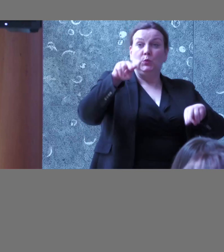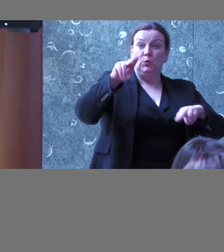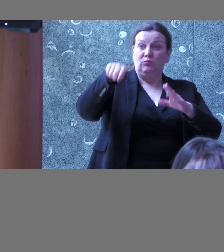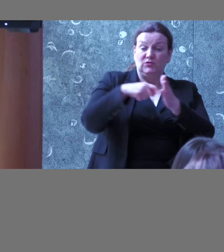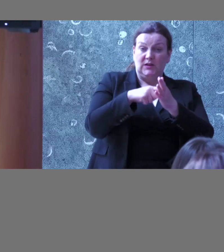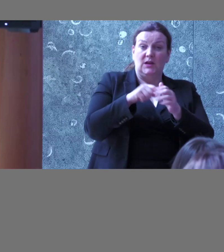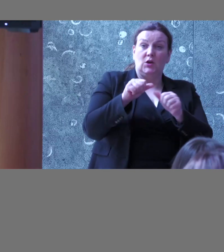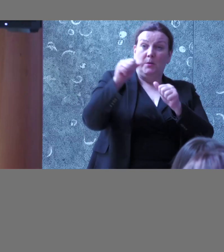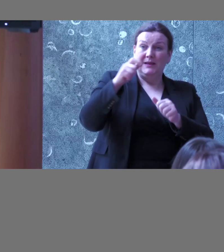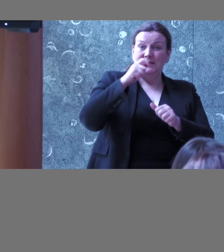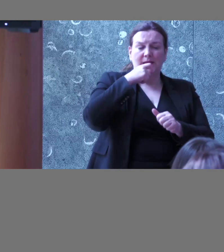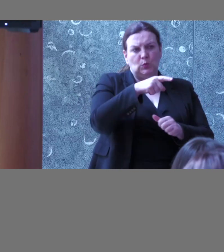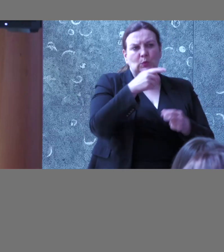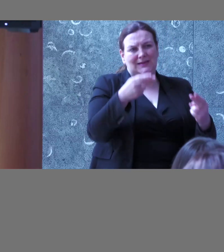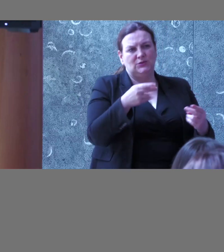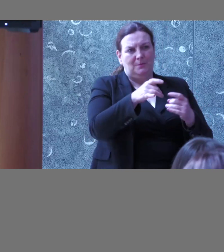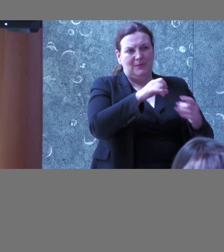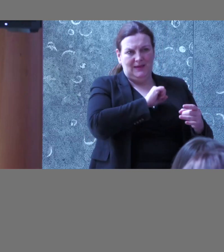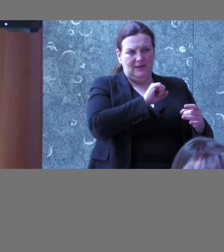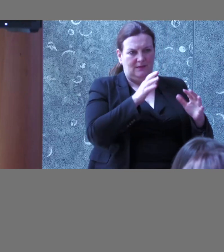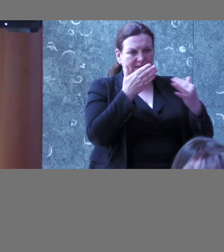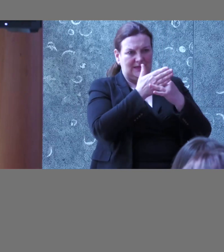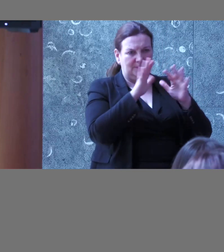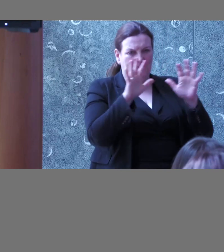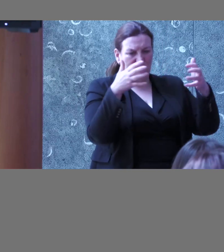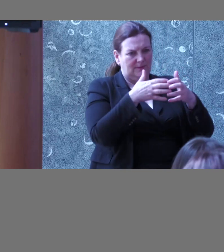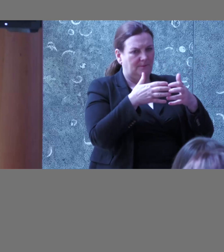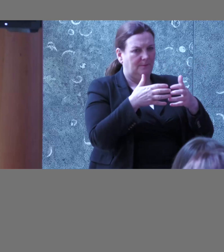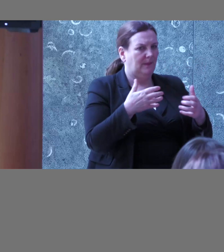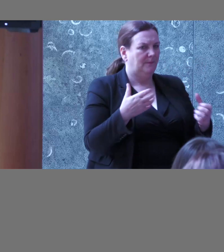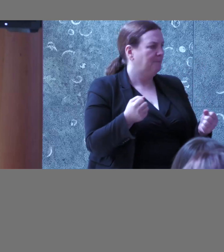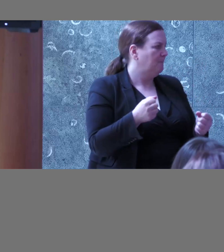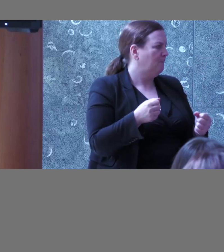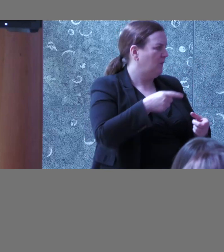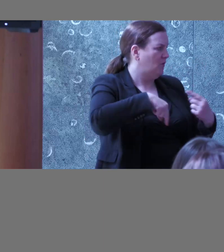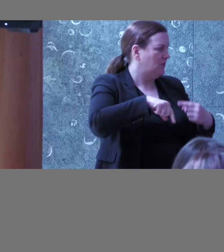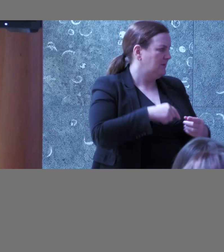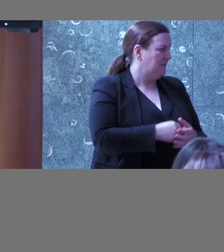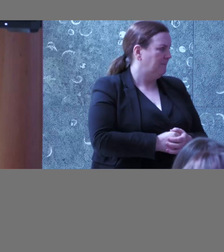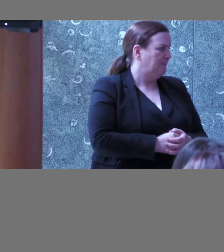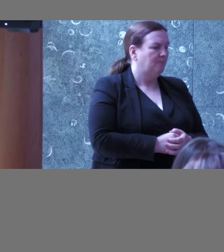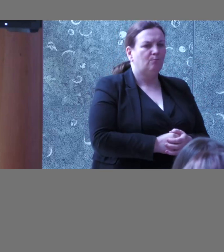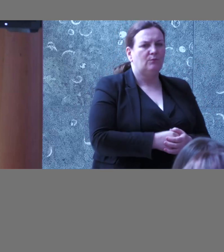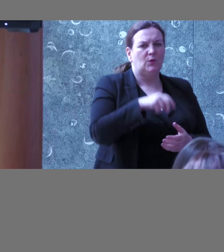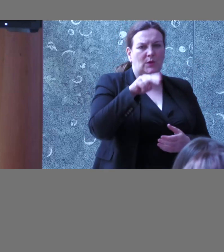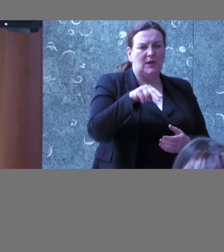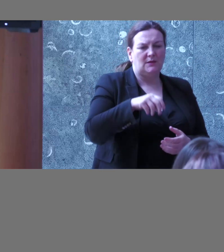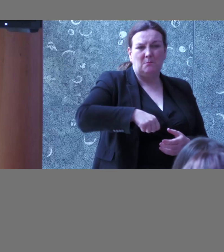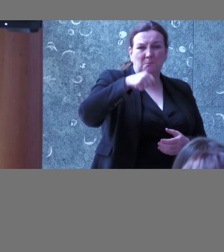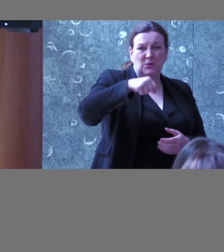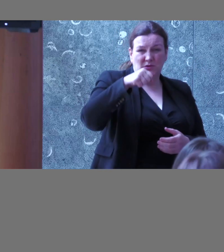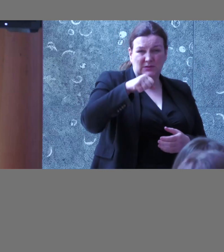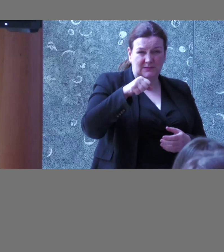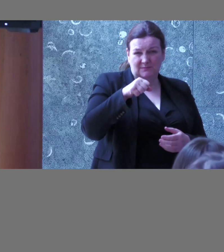to us saying make this website accessible for us and we can almost find that like from a budget perspective that can be exactly the same depending on the